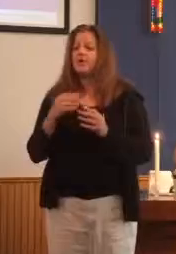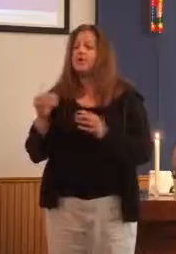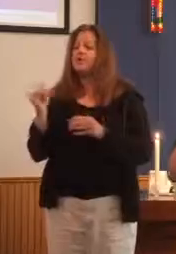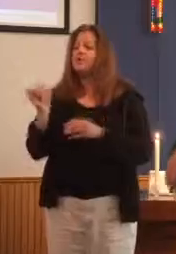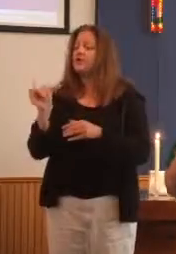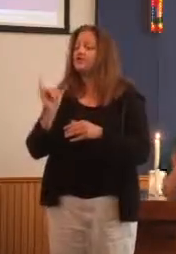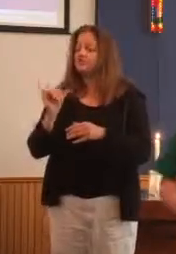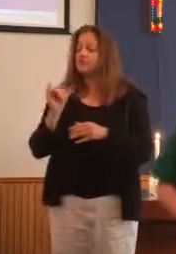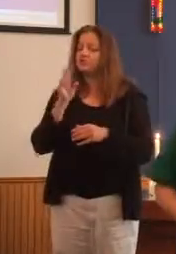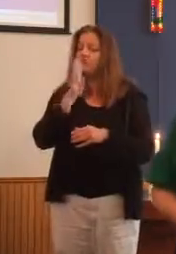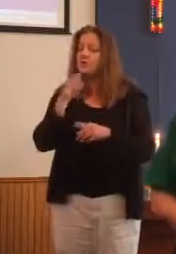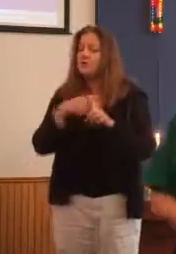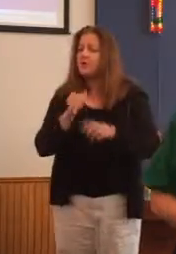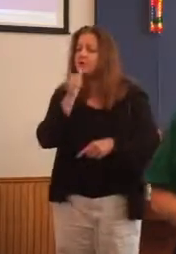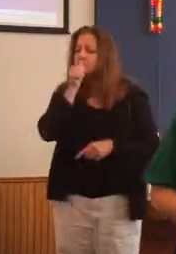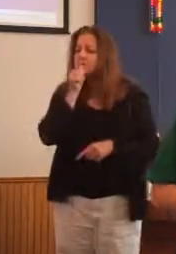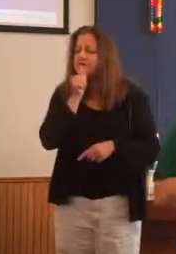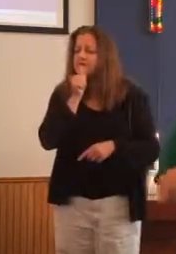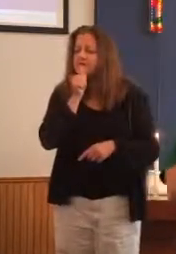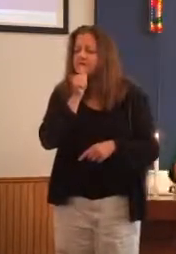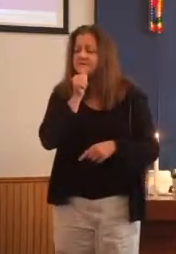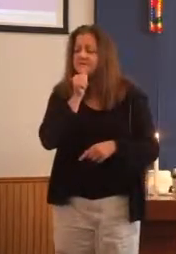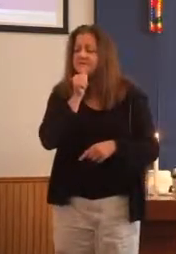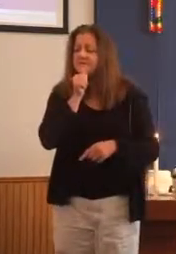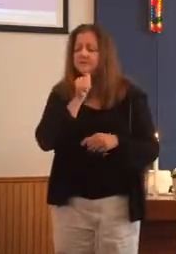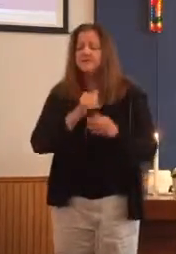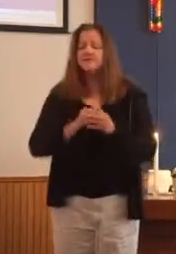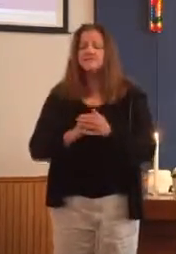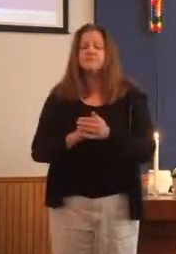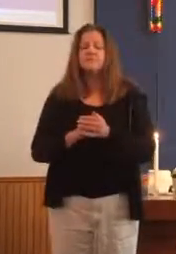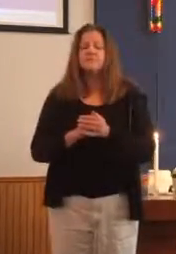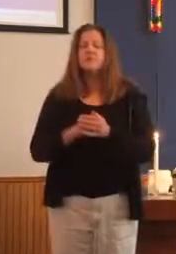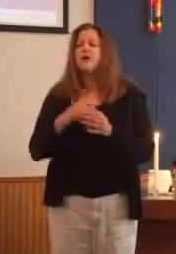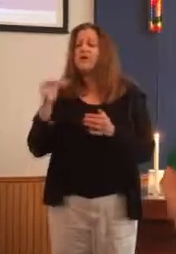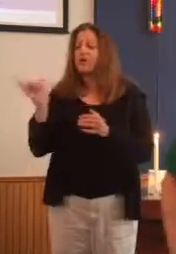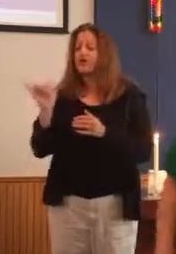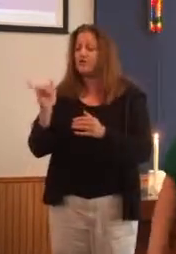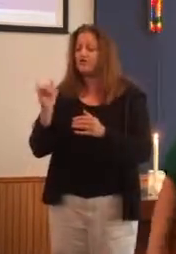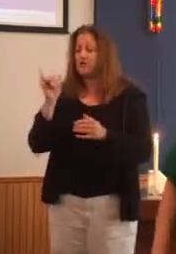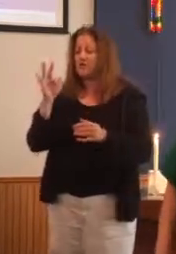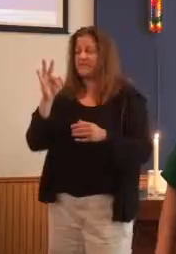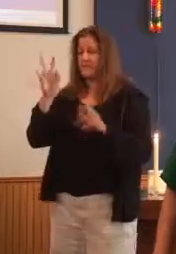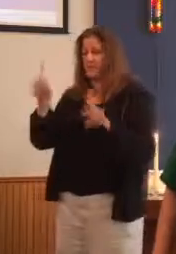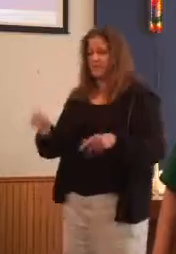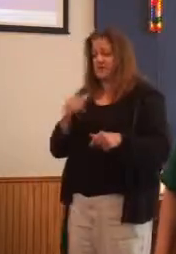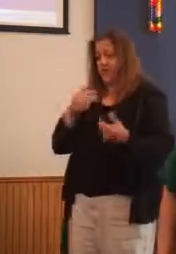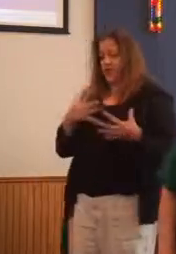privacy and the sin at looking at another person who is unclothed.